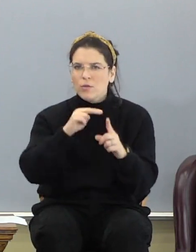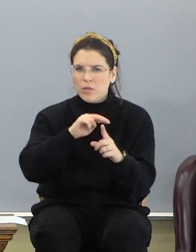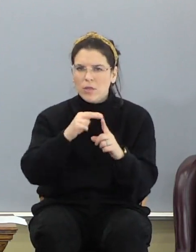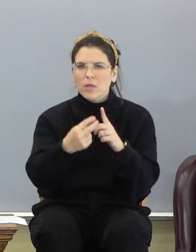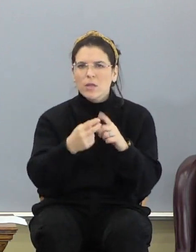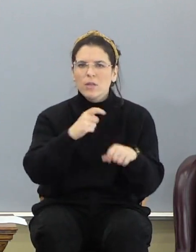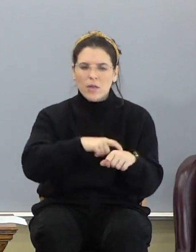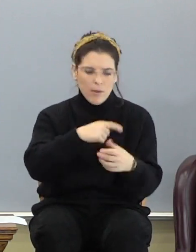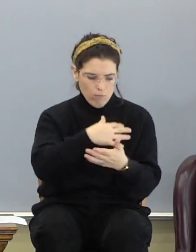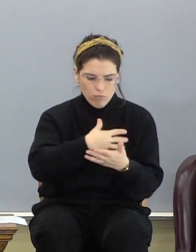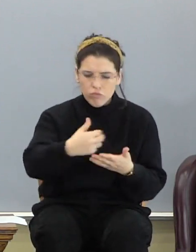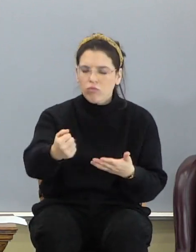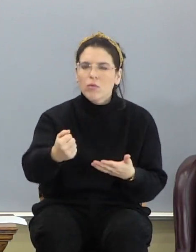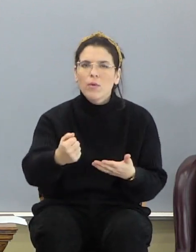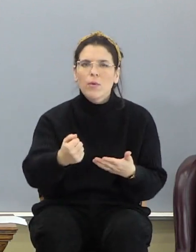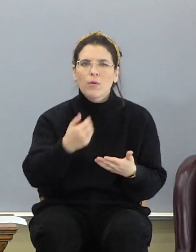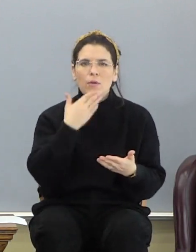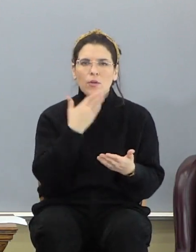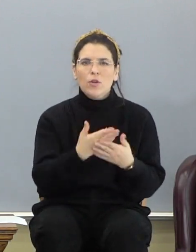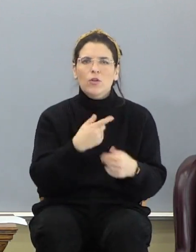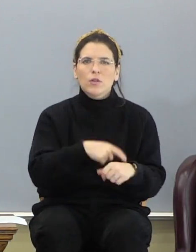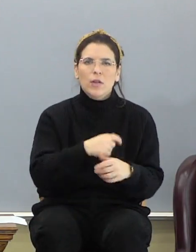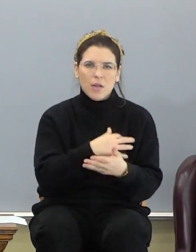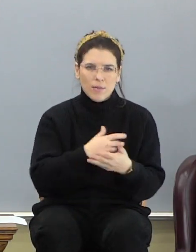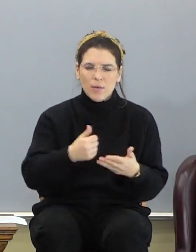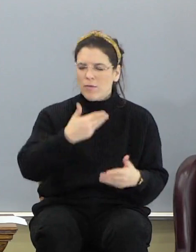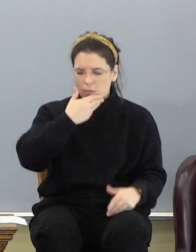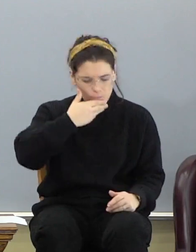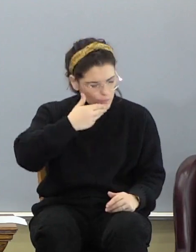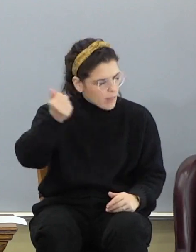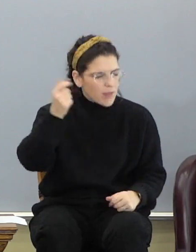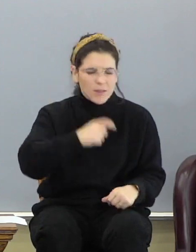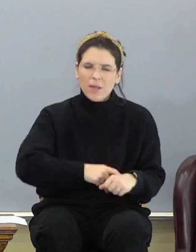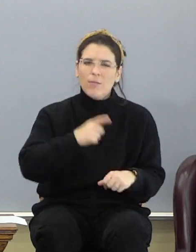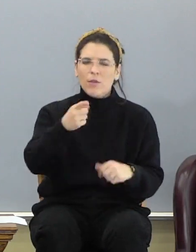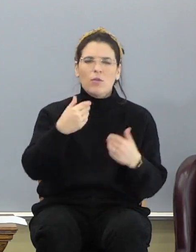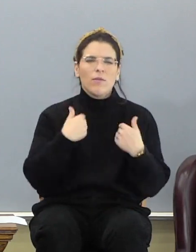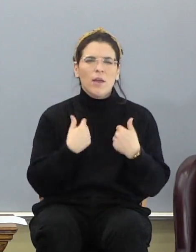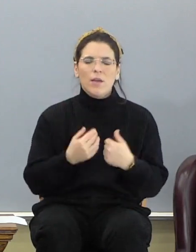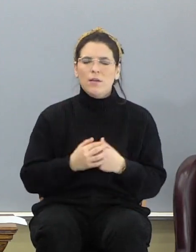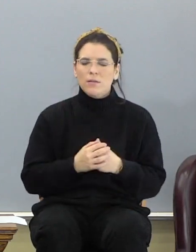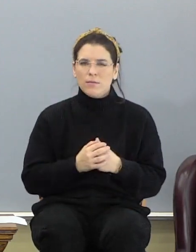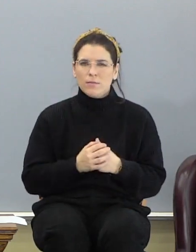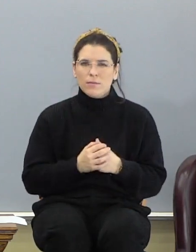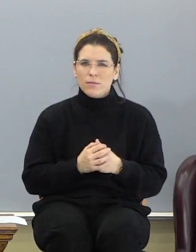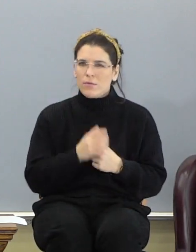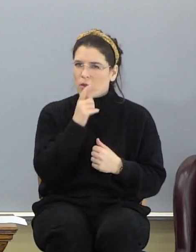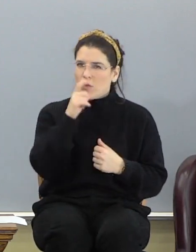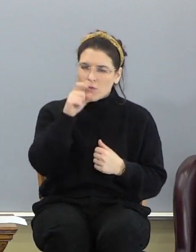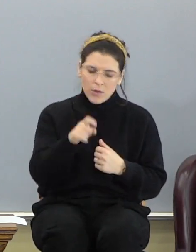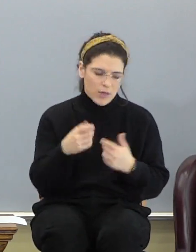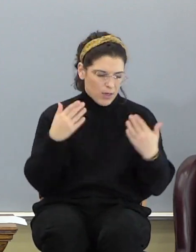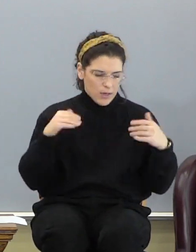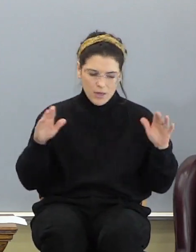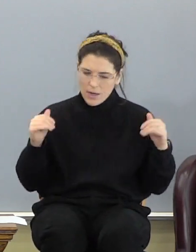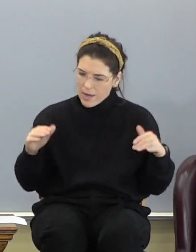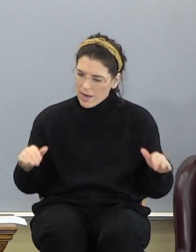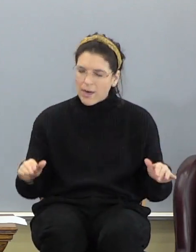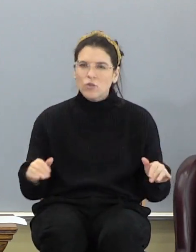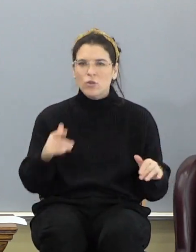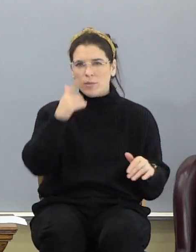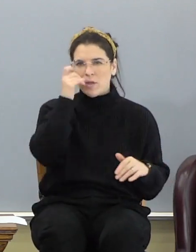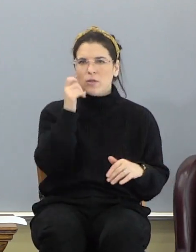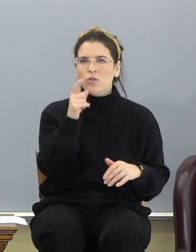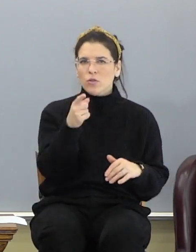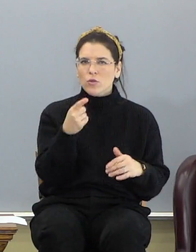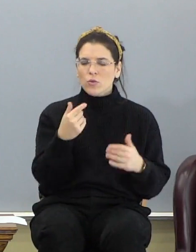time, when you're having a good time, and when you're there, you have the best time you ever had. You don't need an angel because you've got